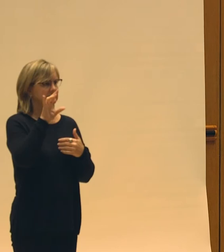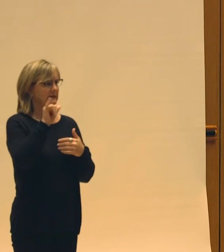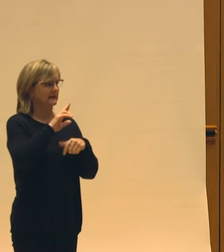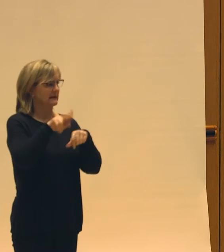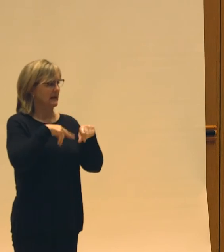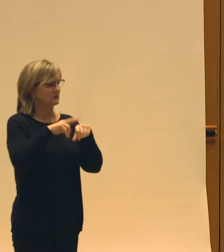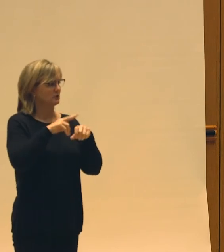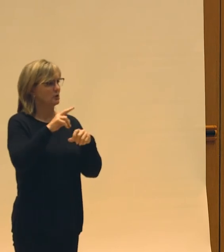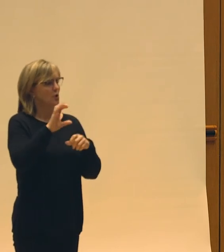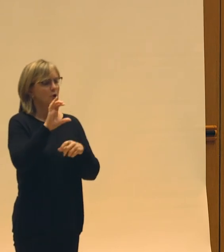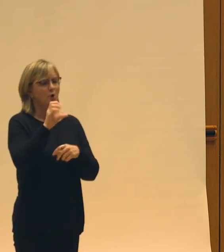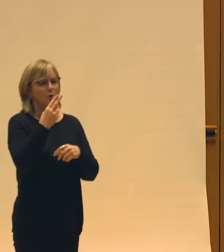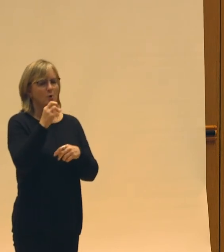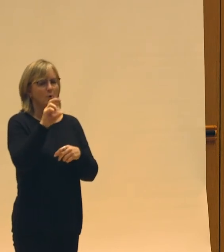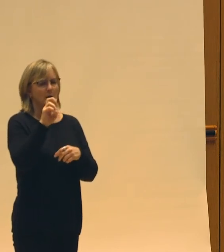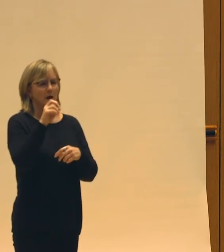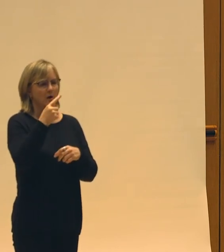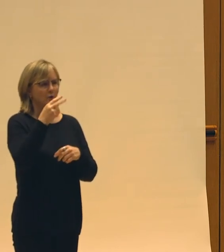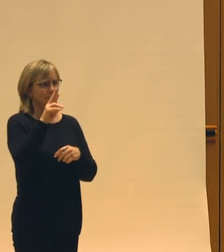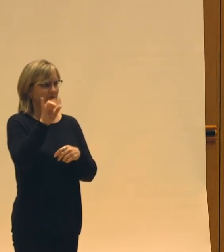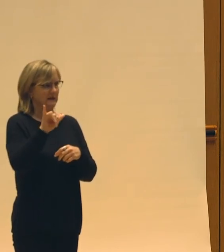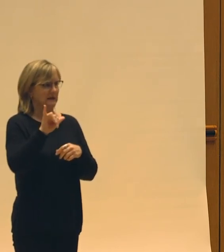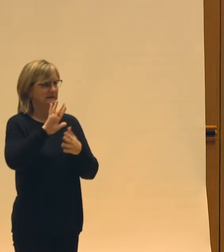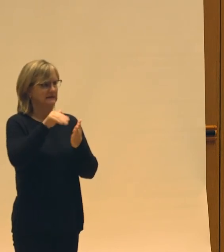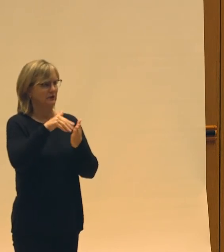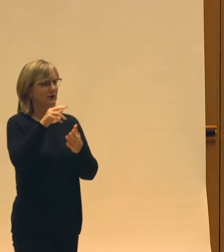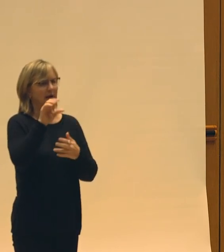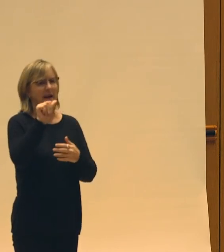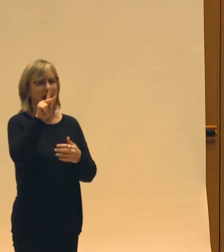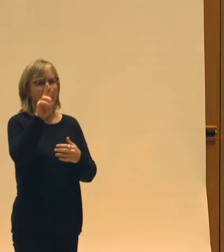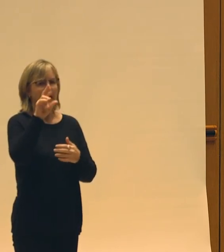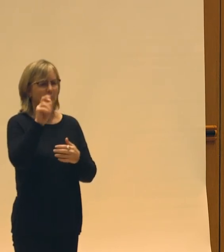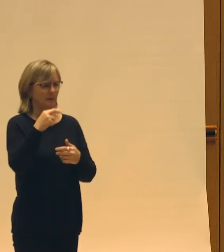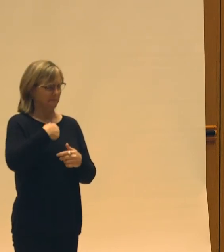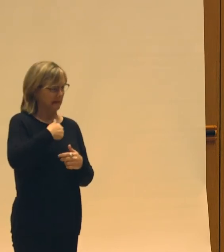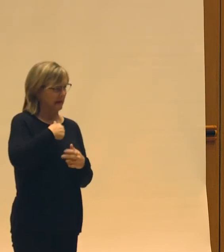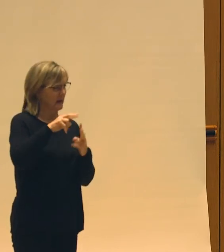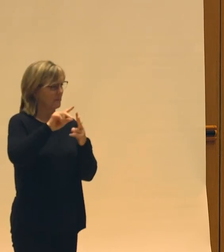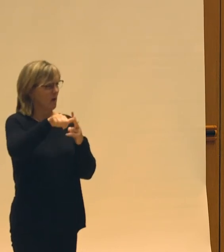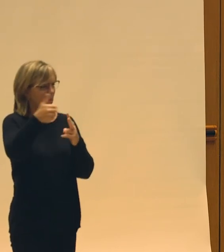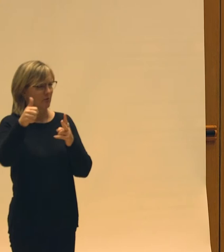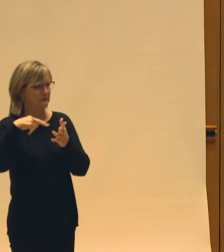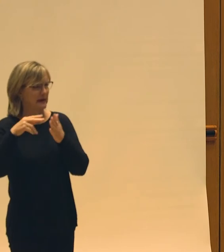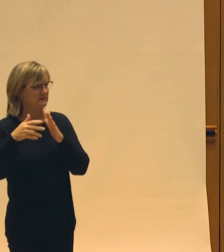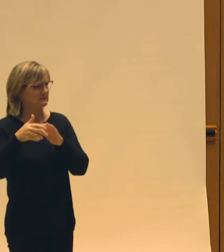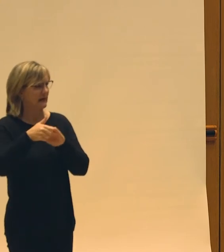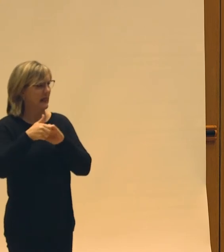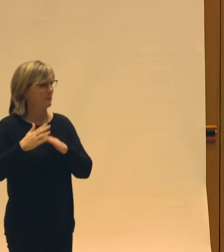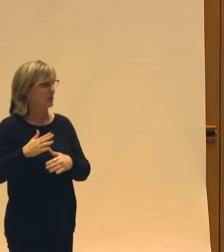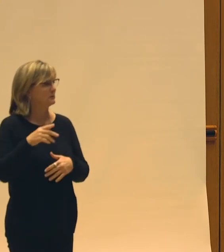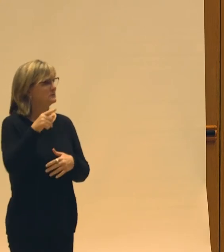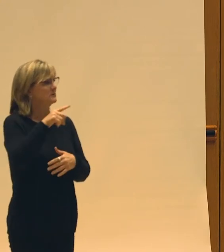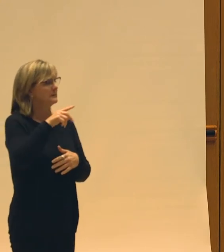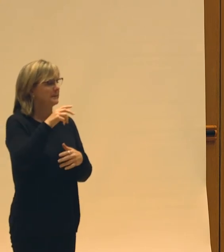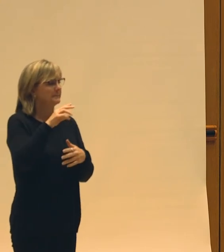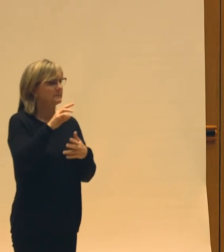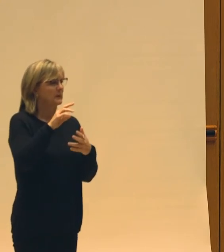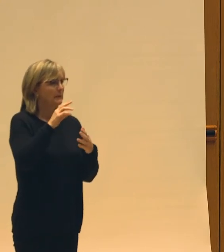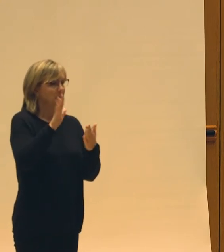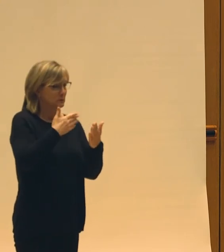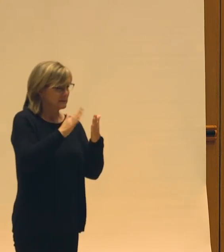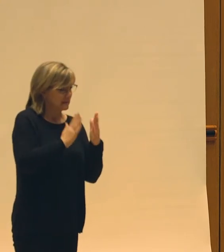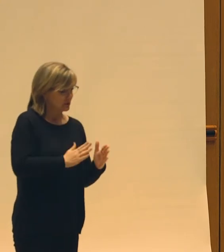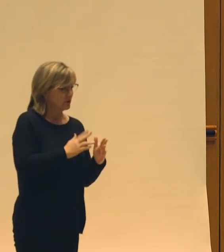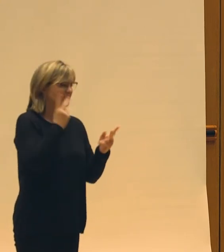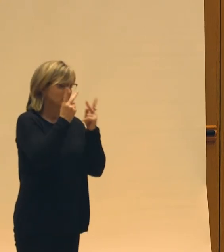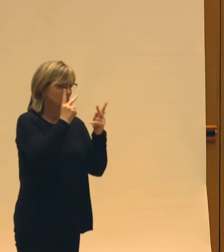Center in Akron. It was me and a couple of dance collaborators and a musician, a visual artist that we were working with,